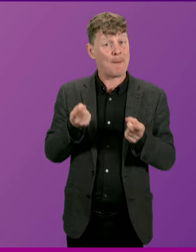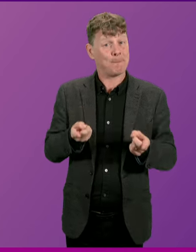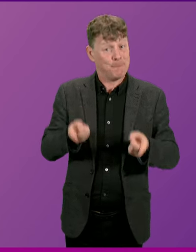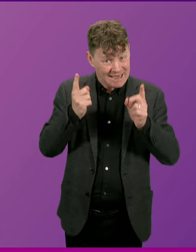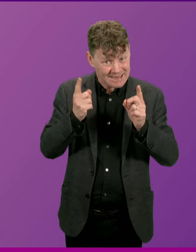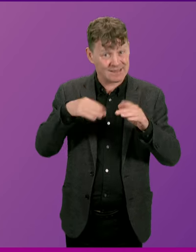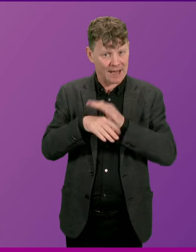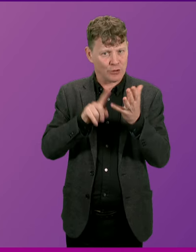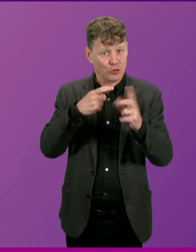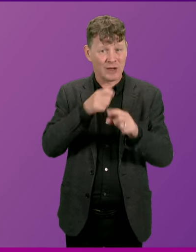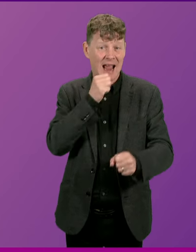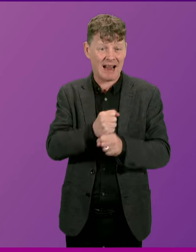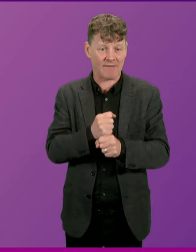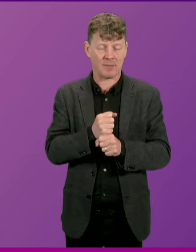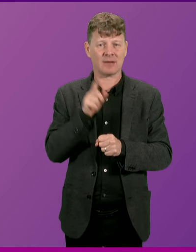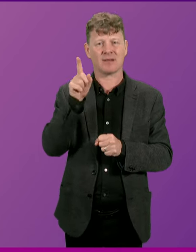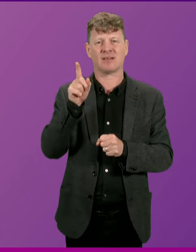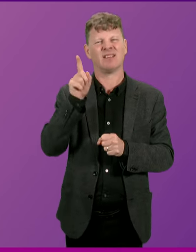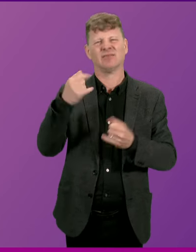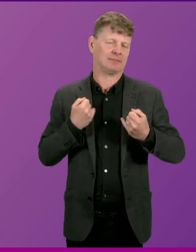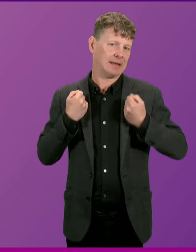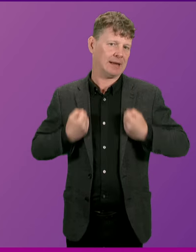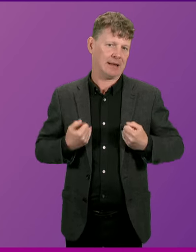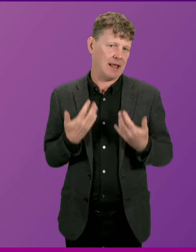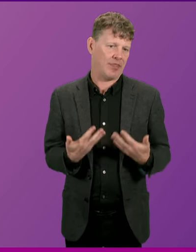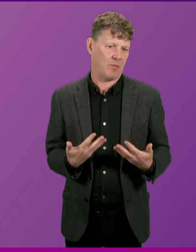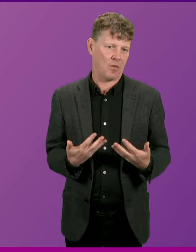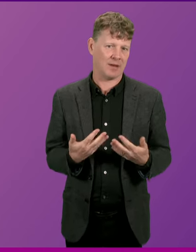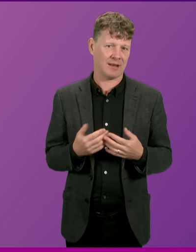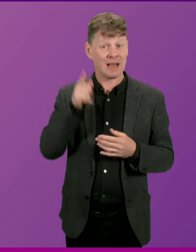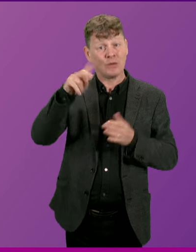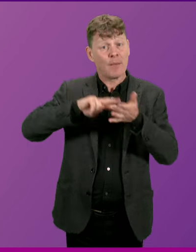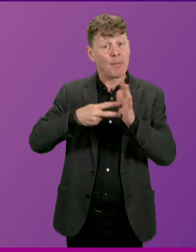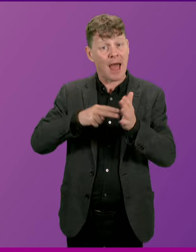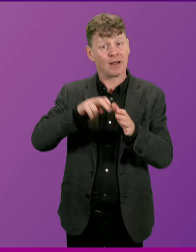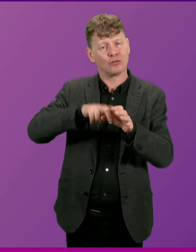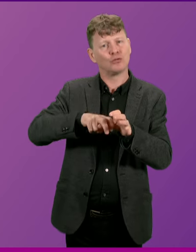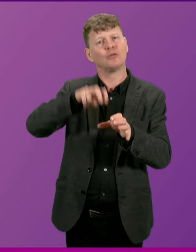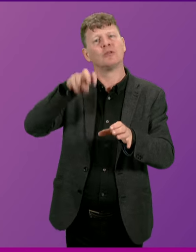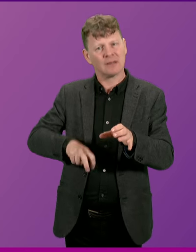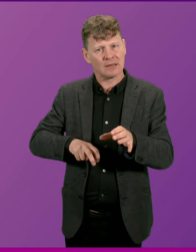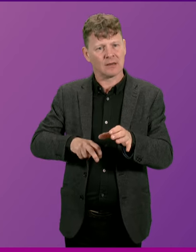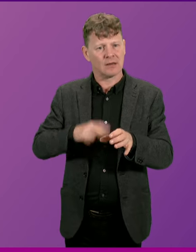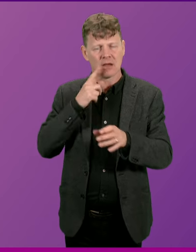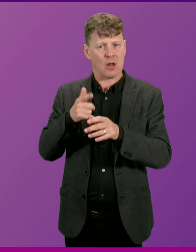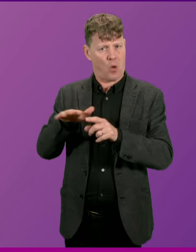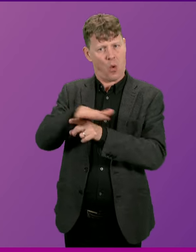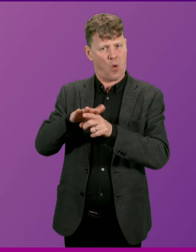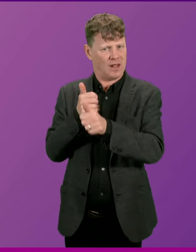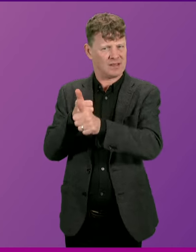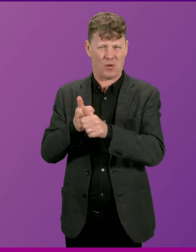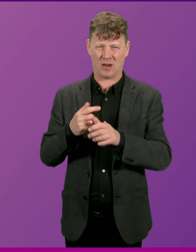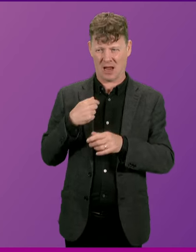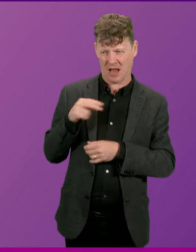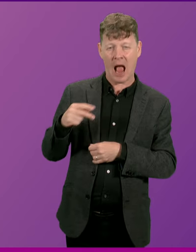government, who's currently recovering from ill health, who was planning to stand for the election, and who was supported by local members. Now,